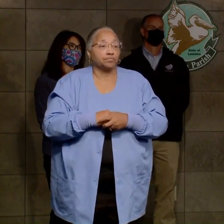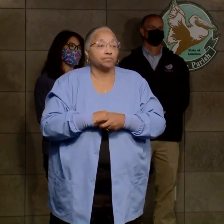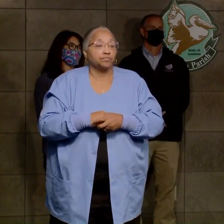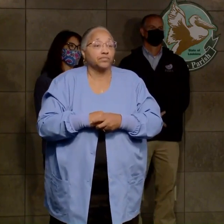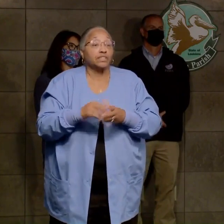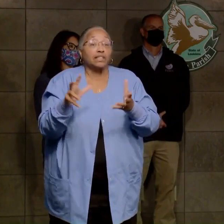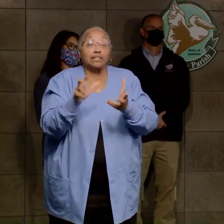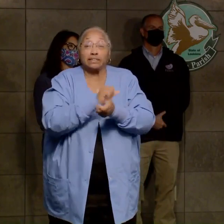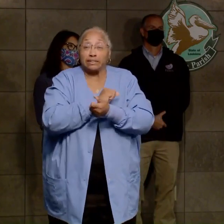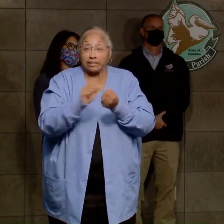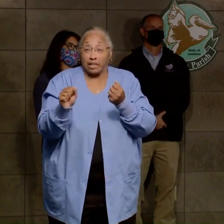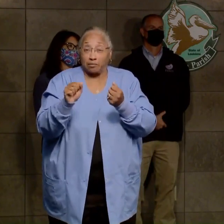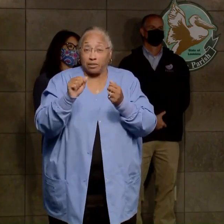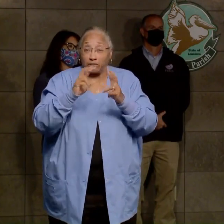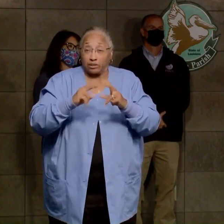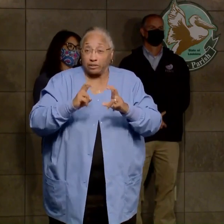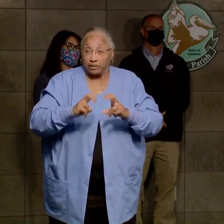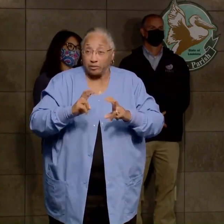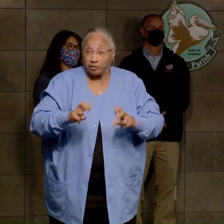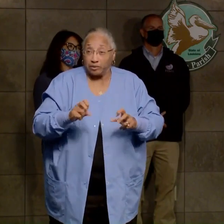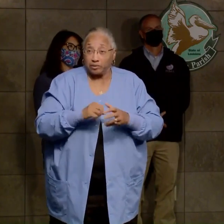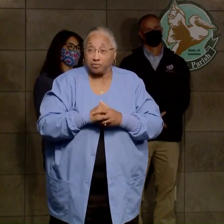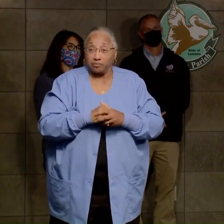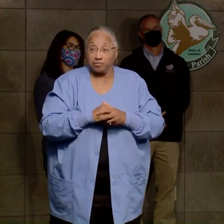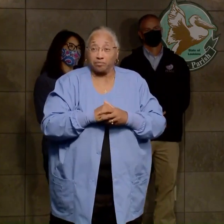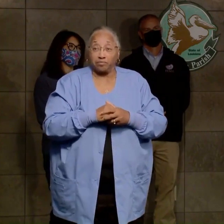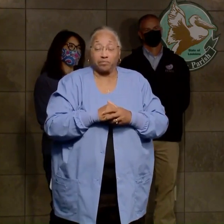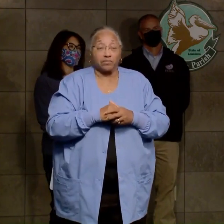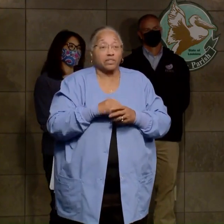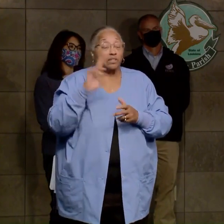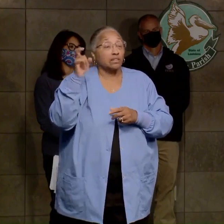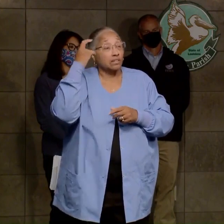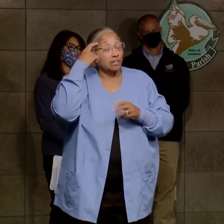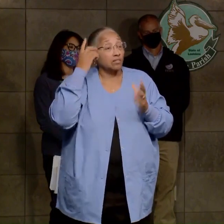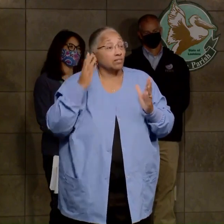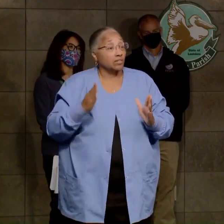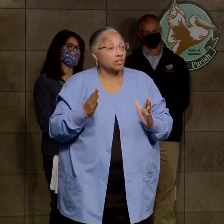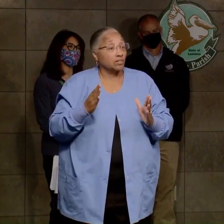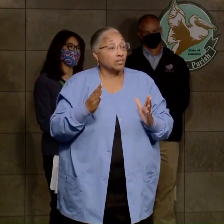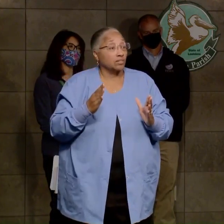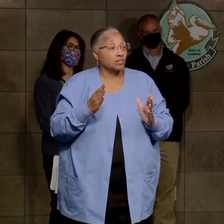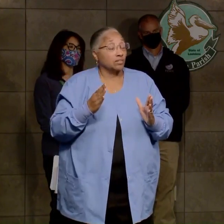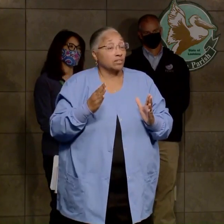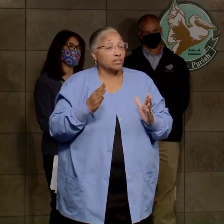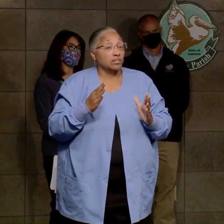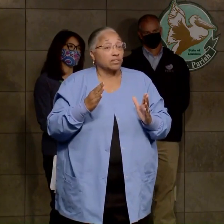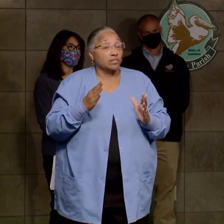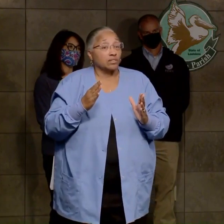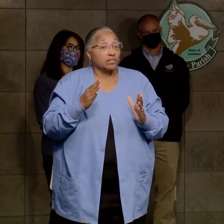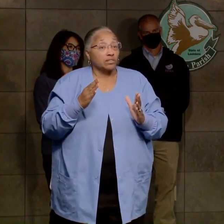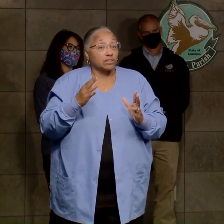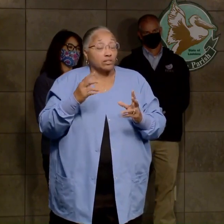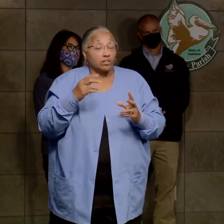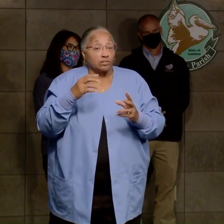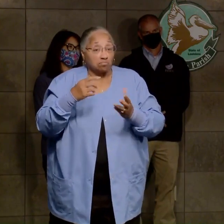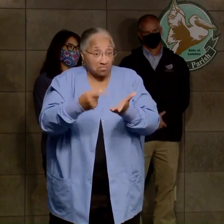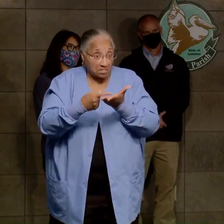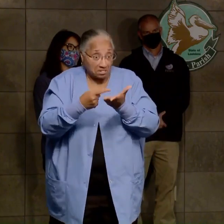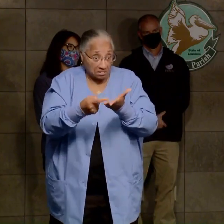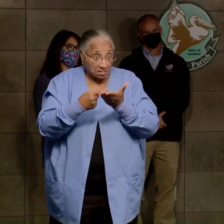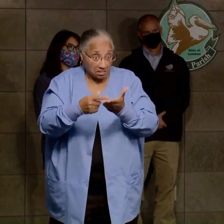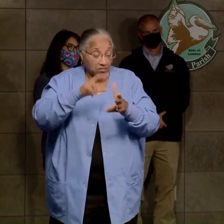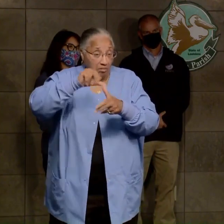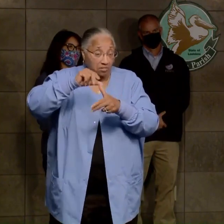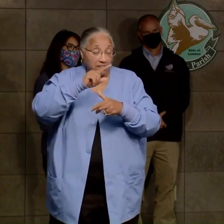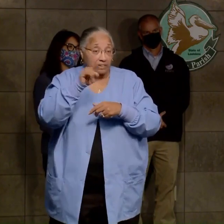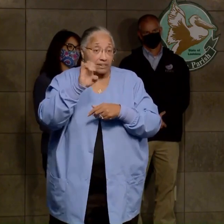Damage assessments, as indicated by the governor for Zeta, are underway. But we ask that